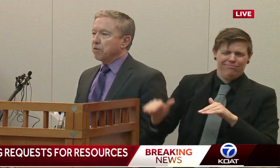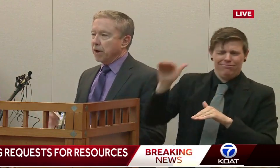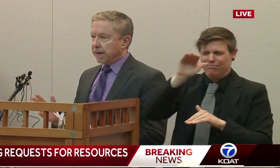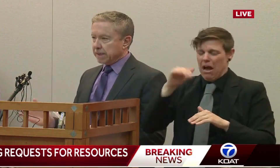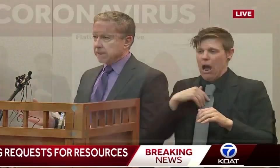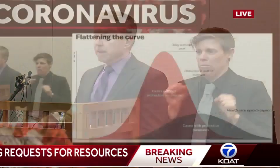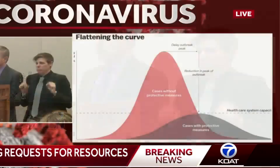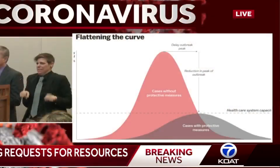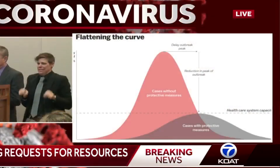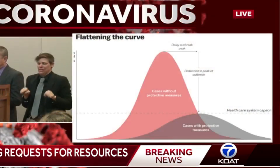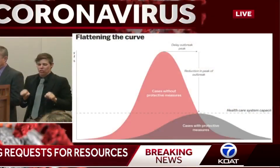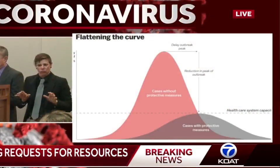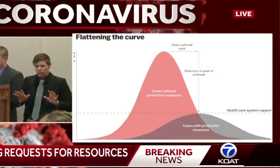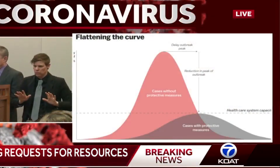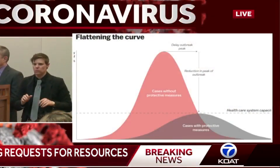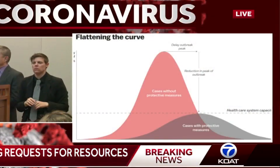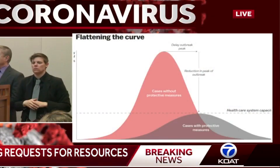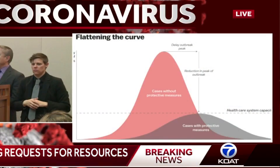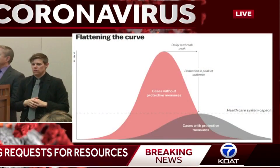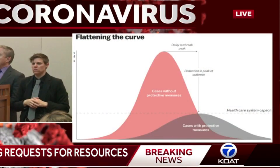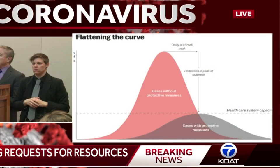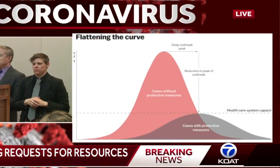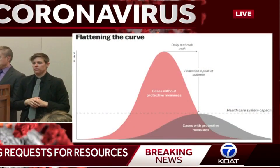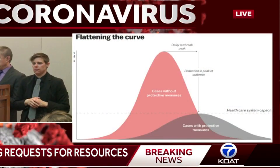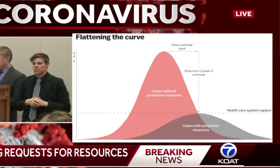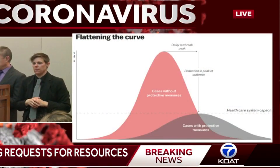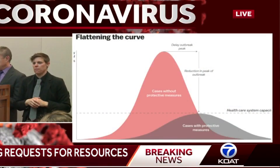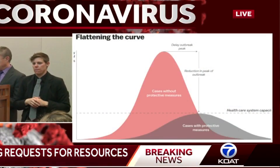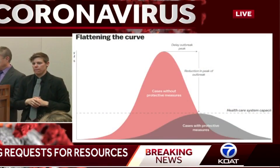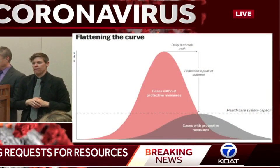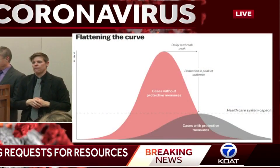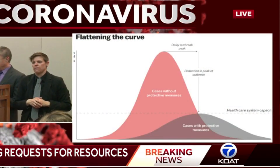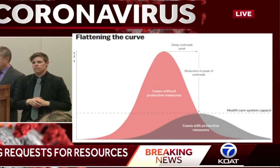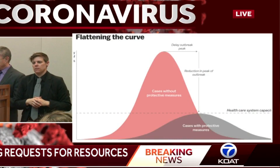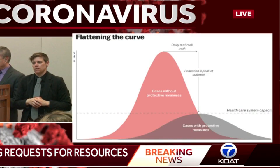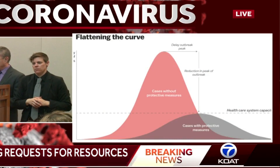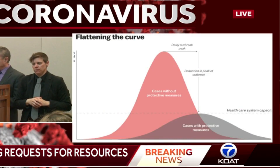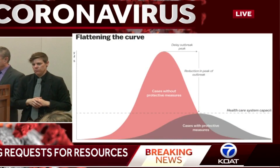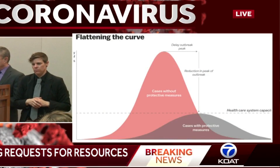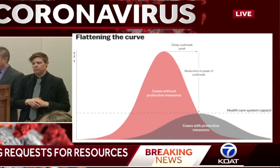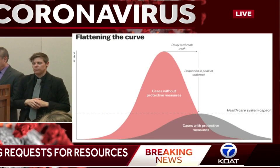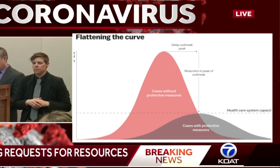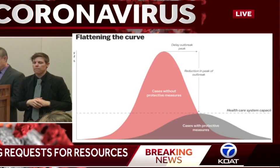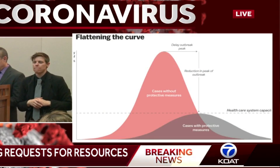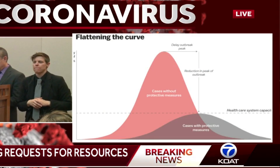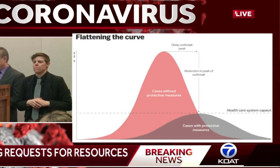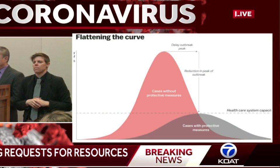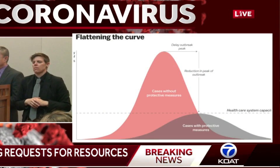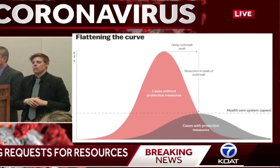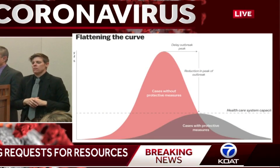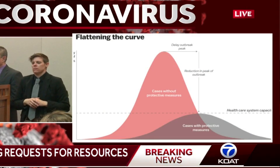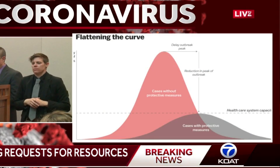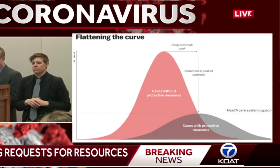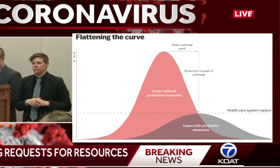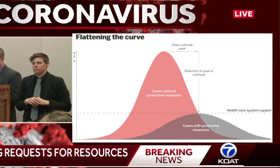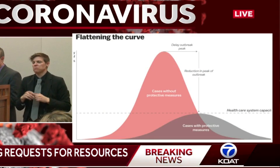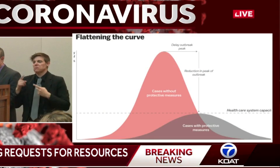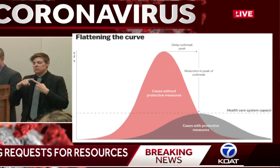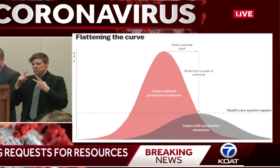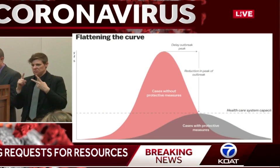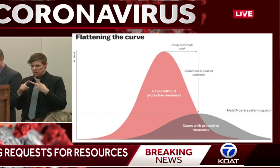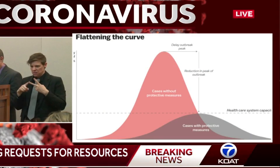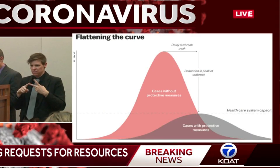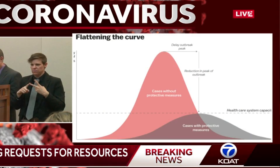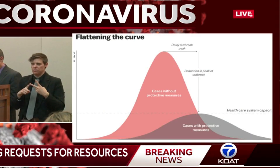the left outweighs that concern. And also some additional information that you might find useful,